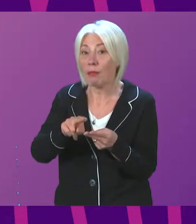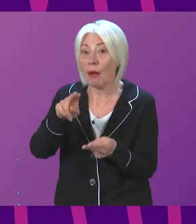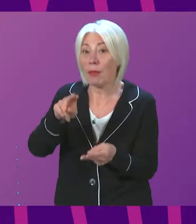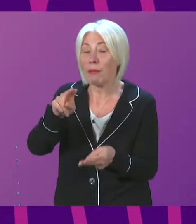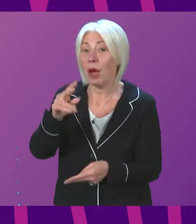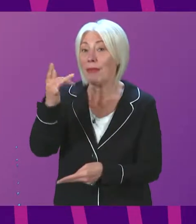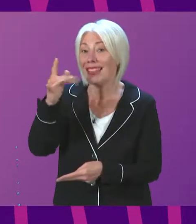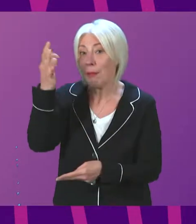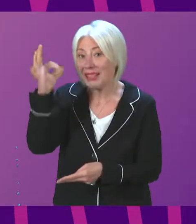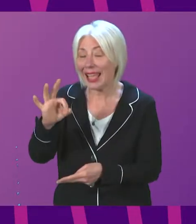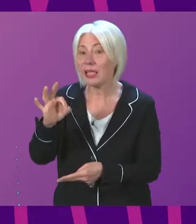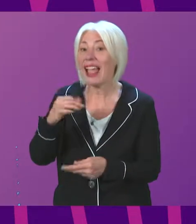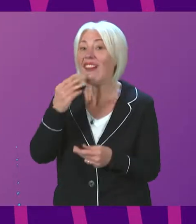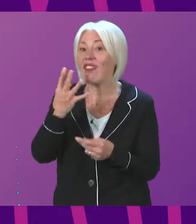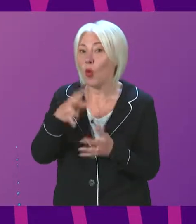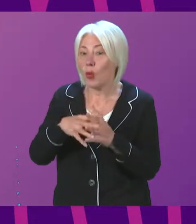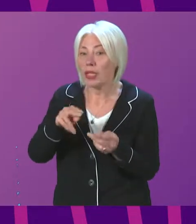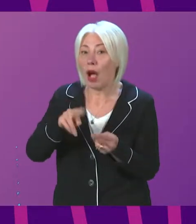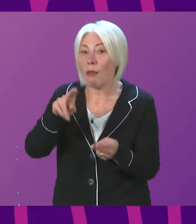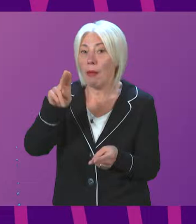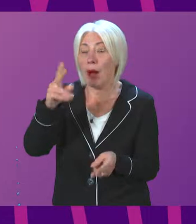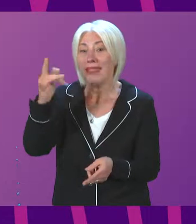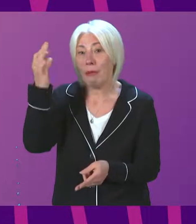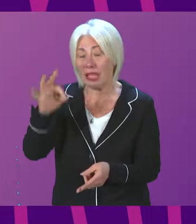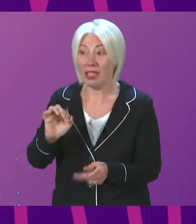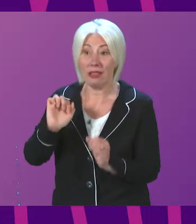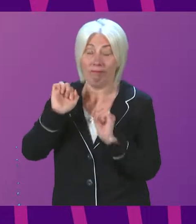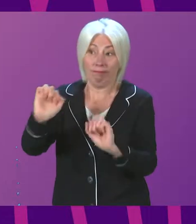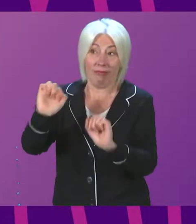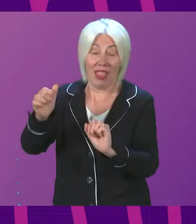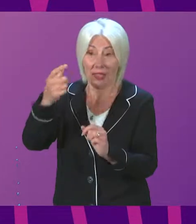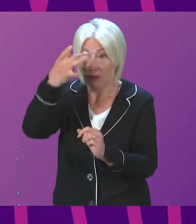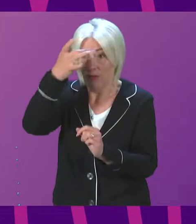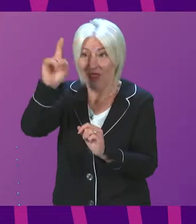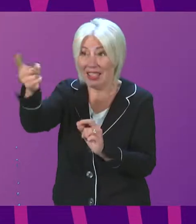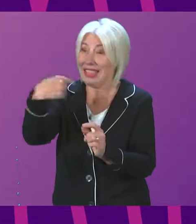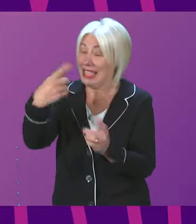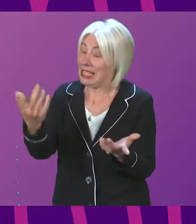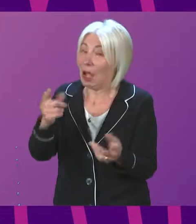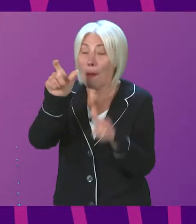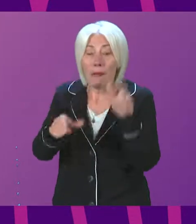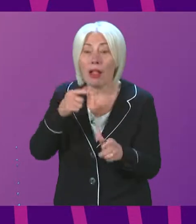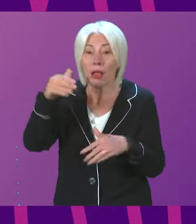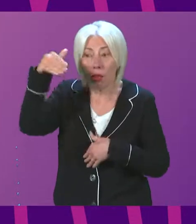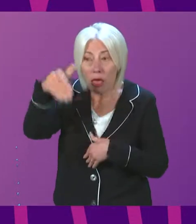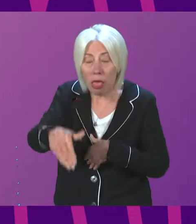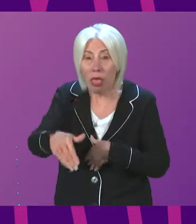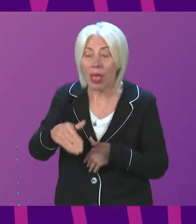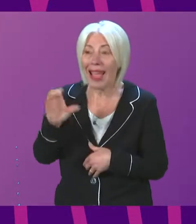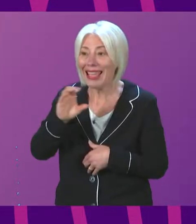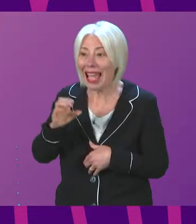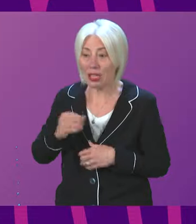First Minister, these are her words. So people are deteriorating. Cancers are growing.